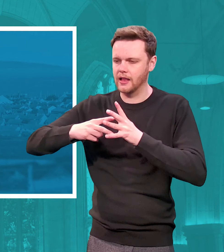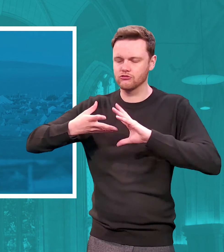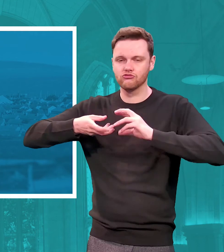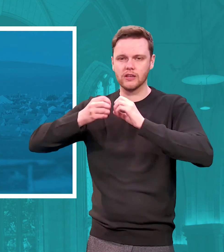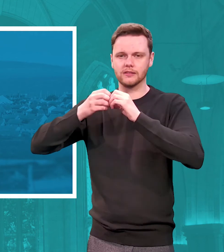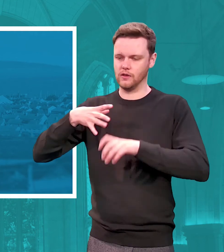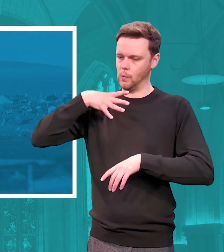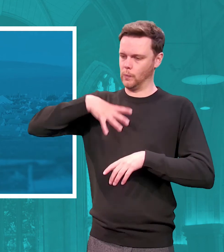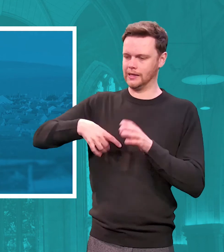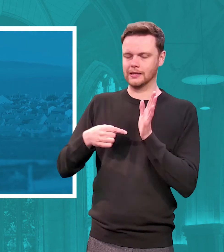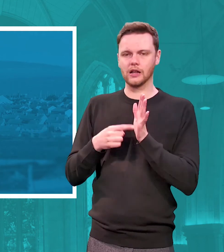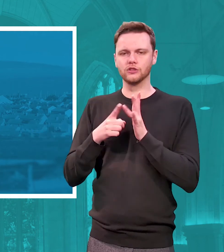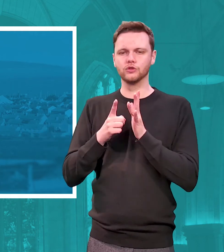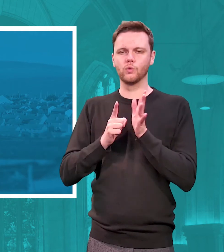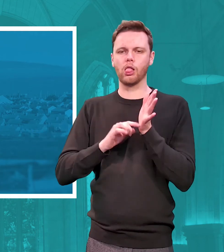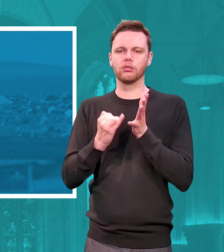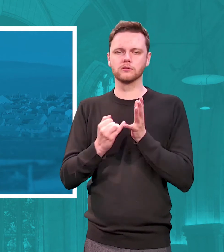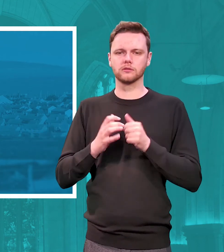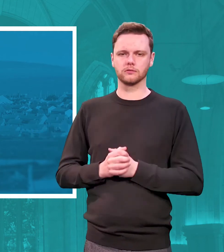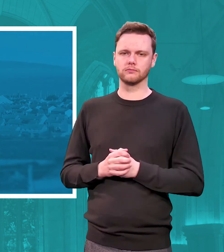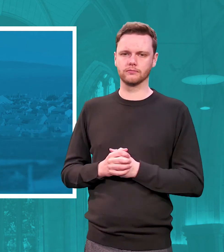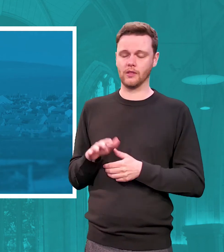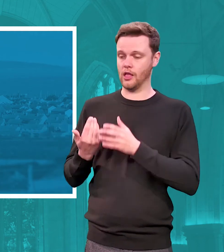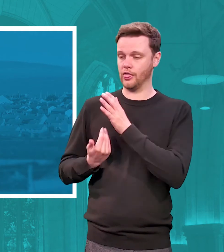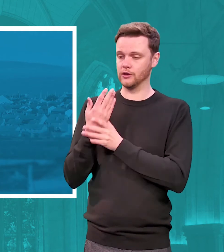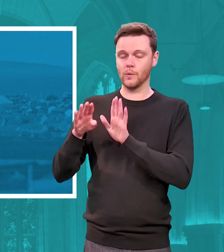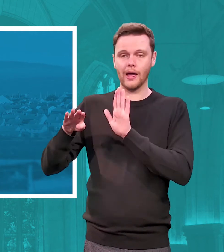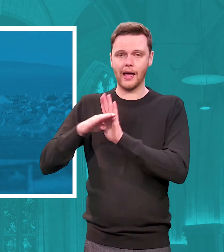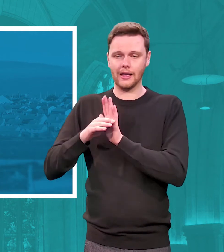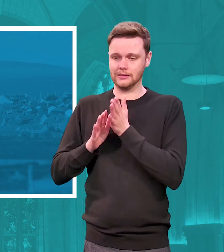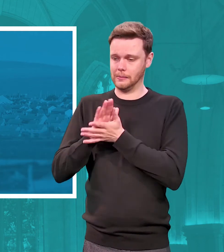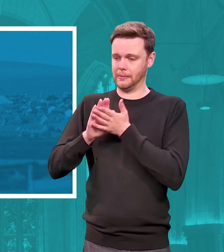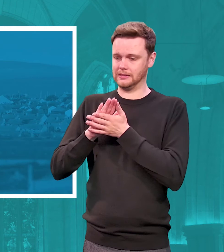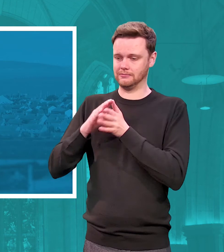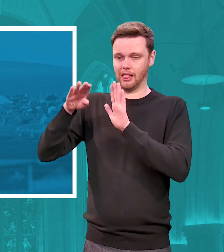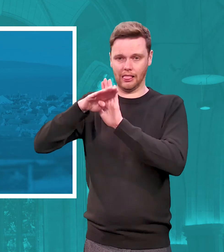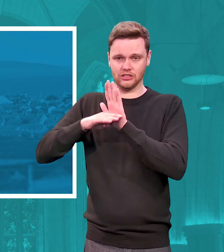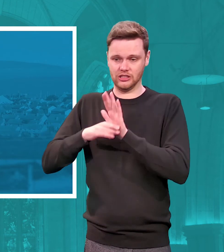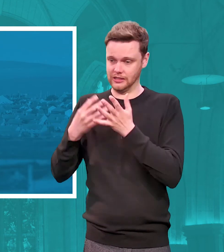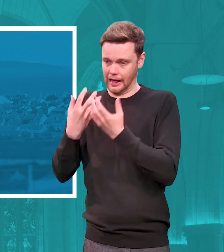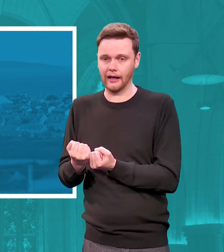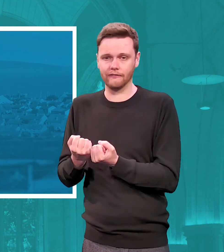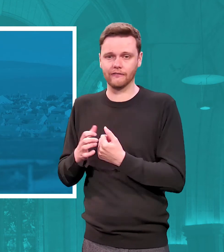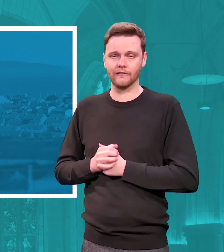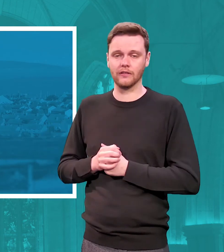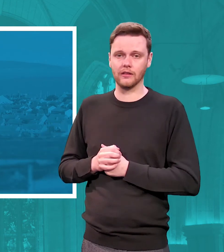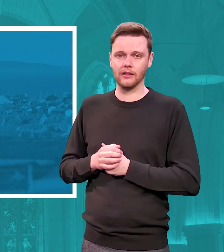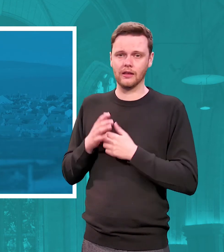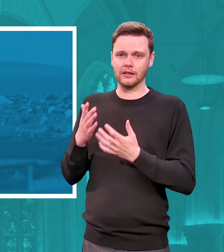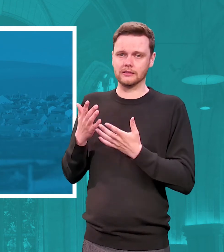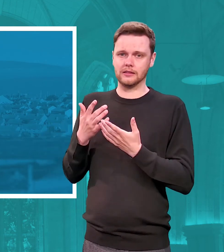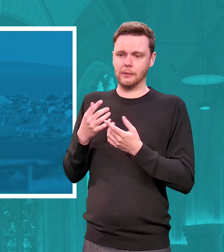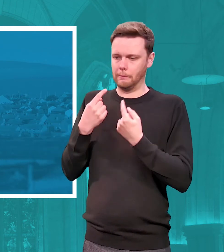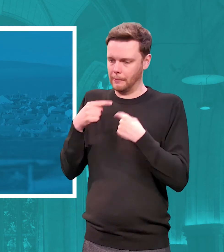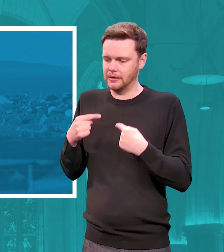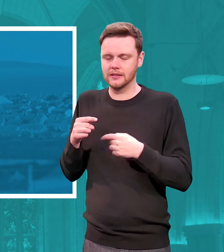the tools the new act provides the legislation to enable this it's permissive not